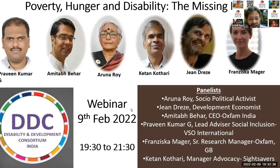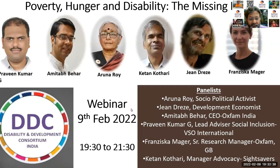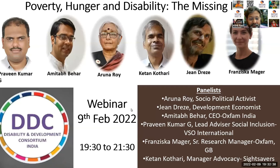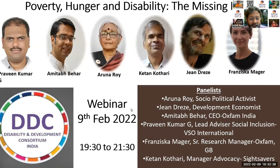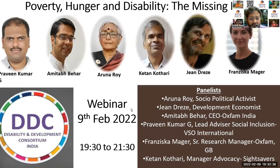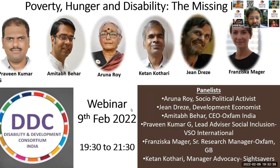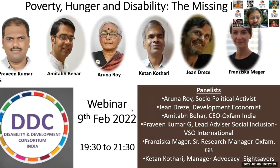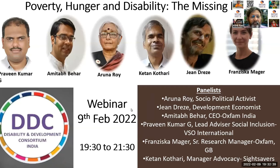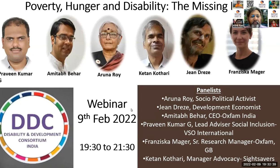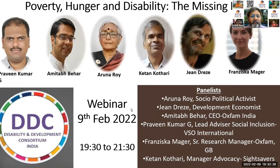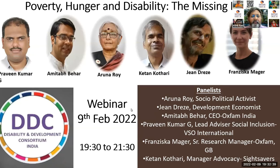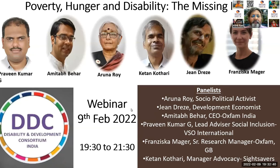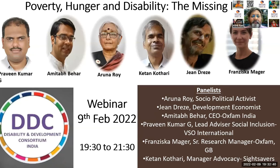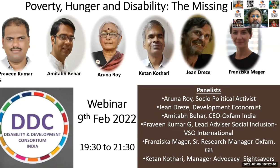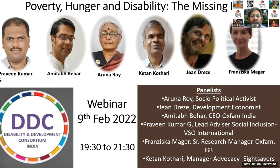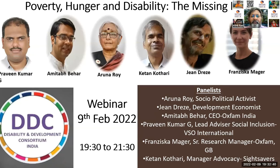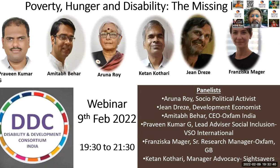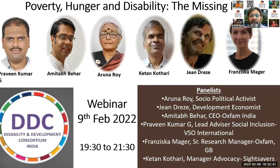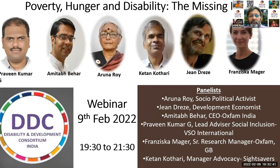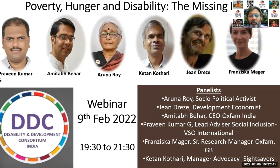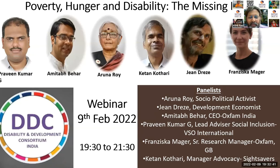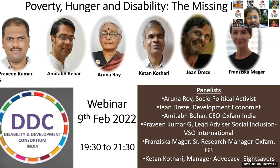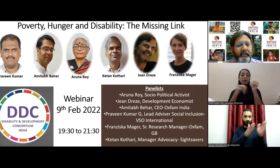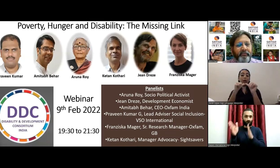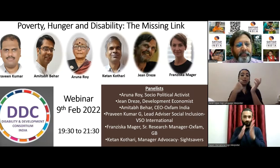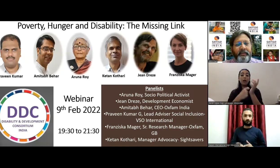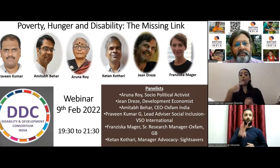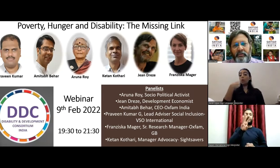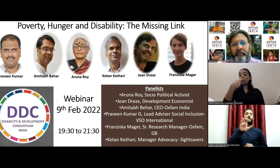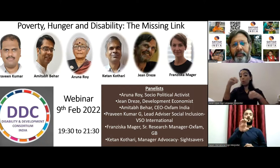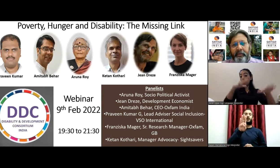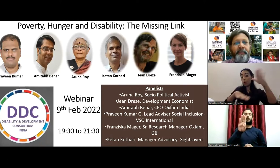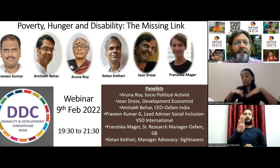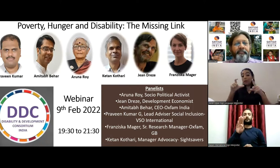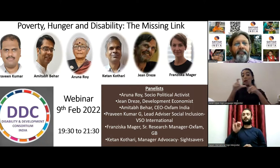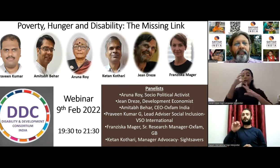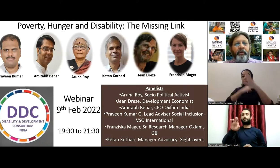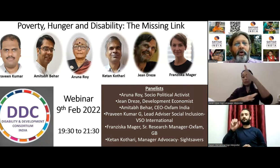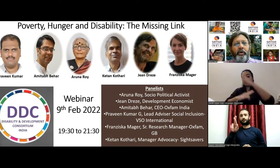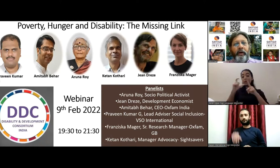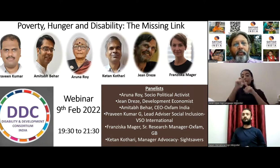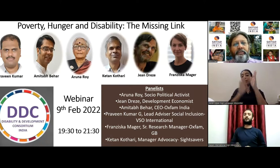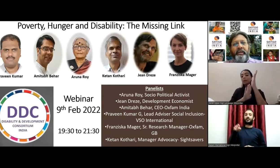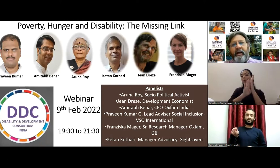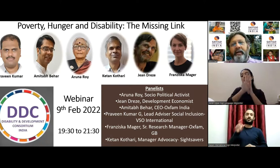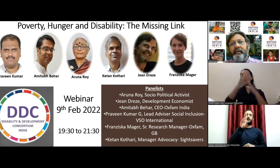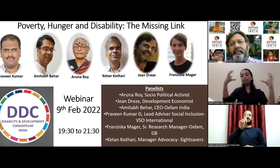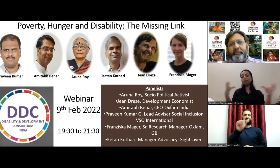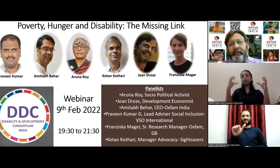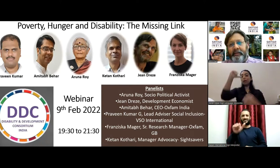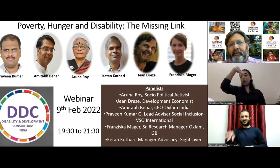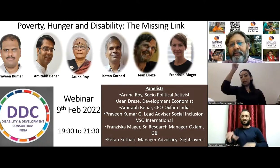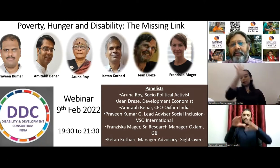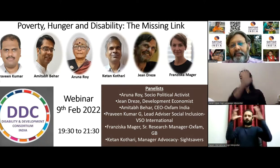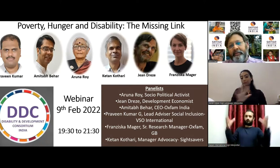webinar which has been organized by disability and development consortium india on poverty hunger and